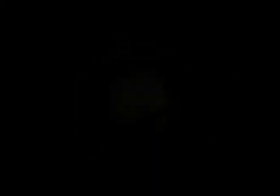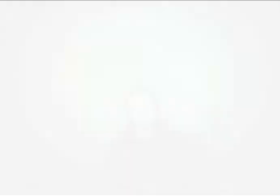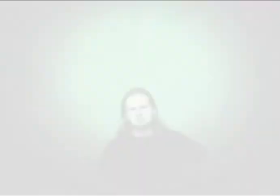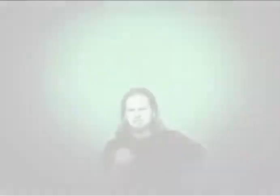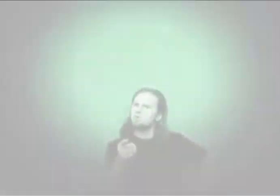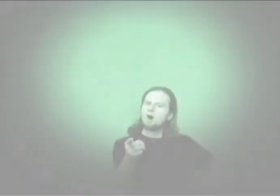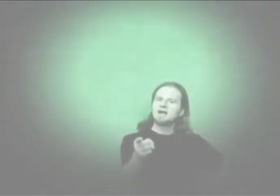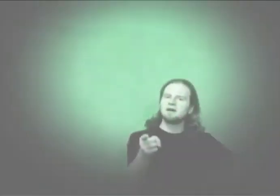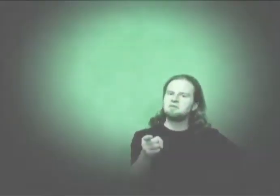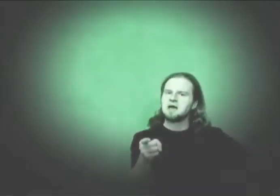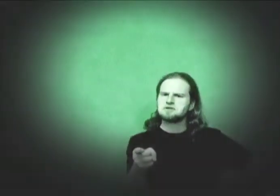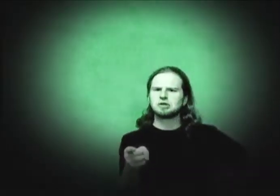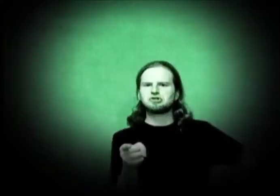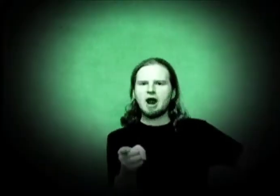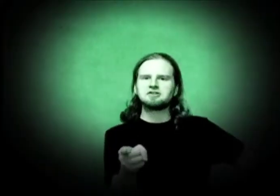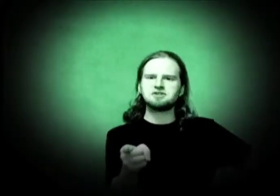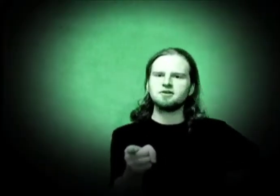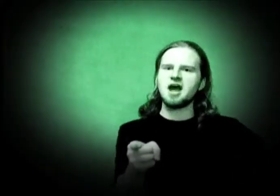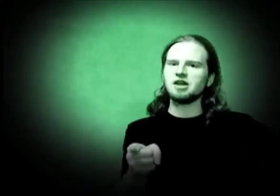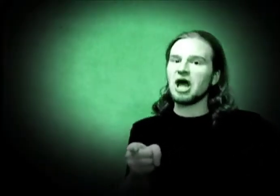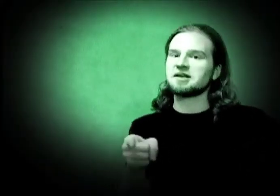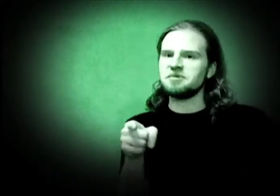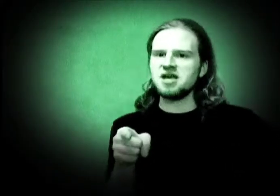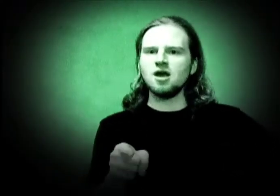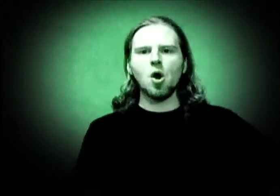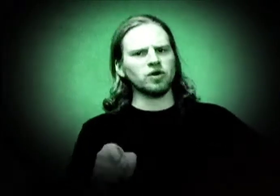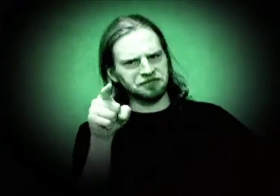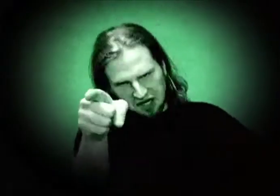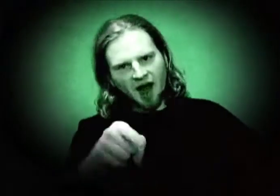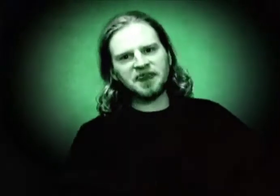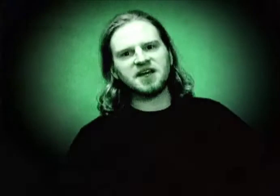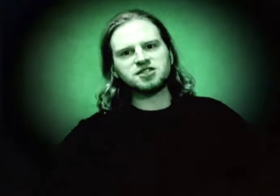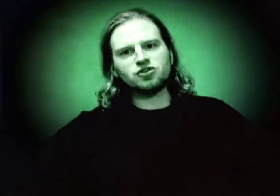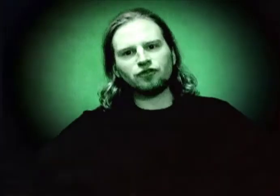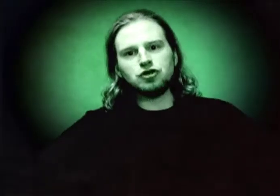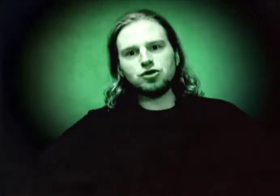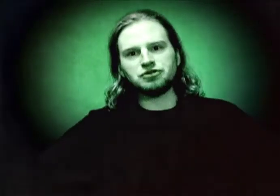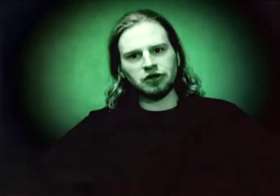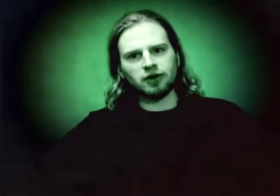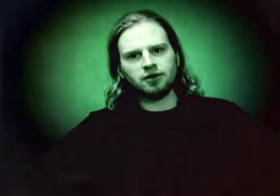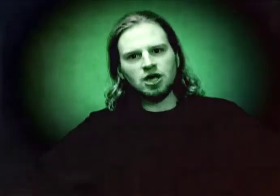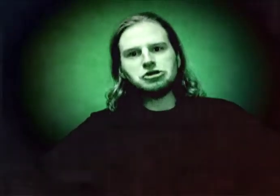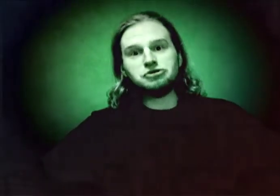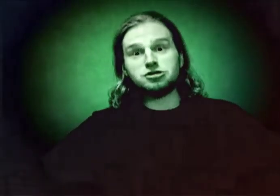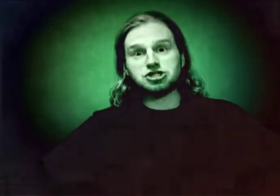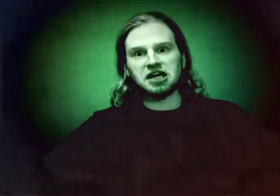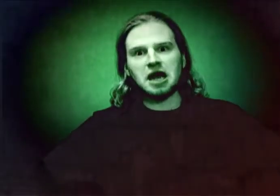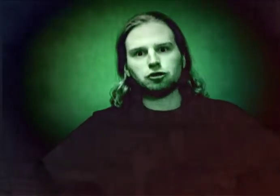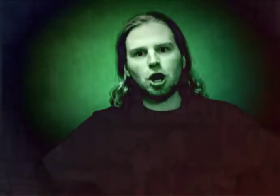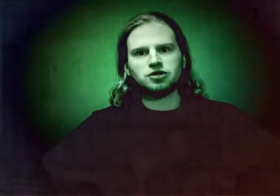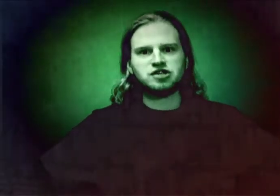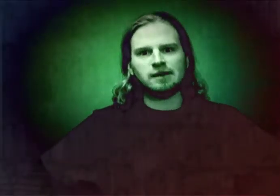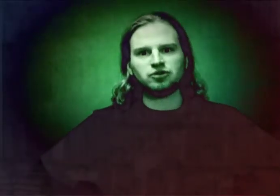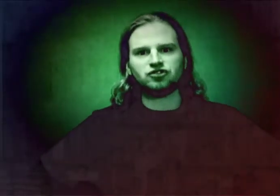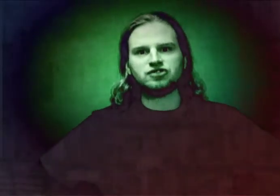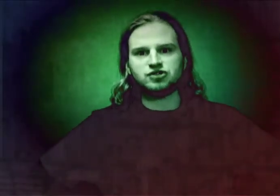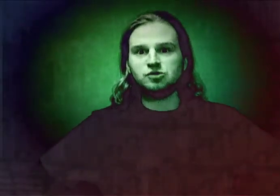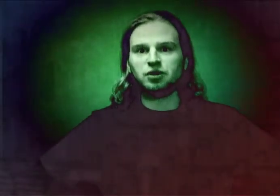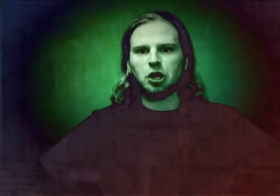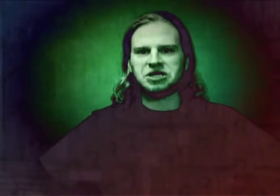Did you walk out of the Matrix scratching your head like me? Well, if I got the answer for you, dude, you need to check out Garth Samuelson's new book on